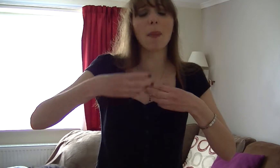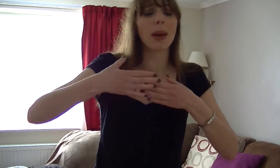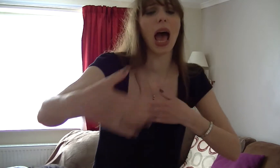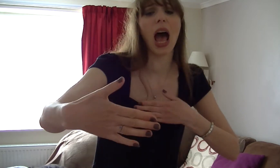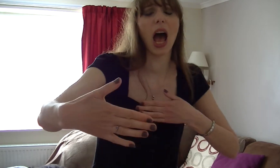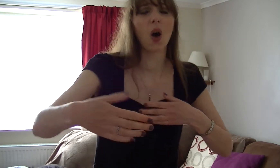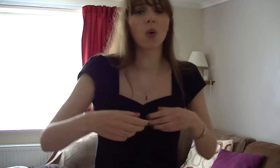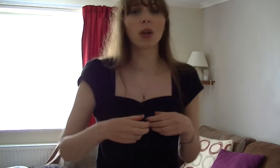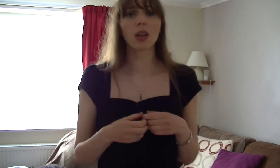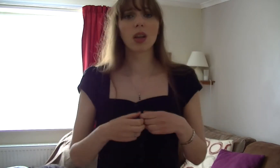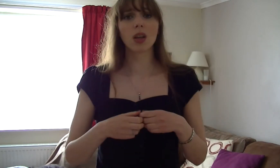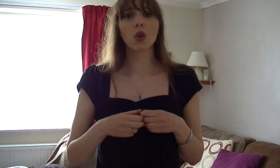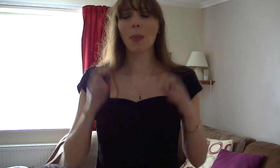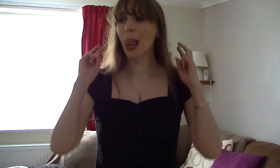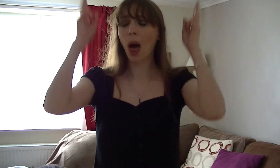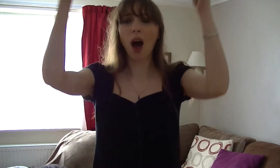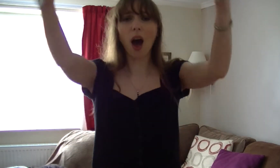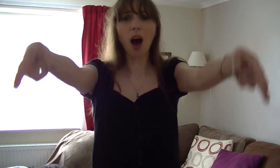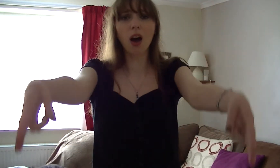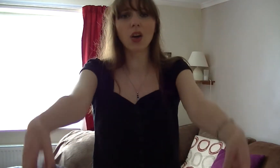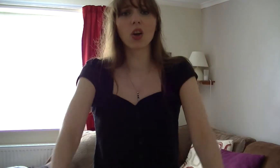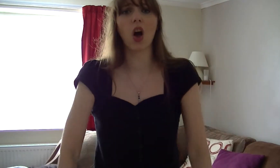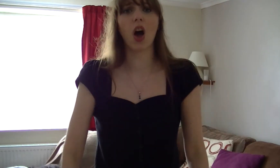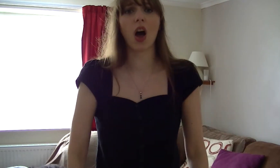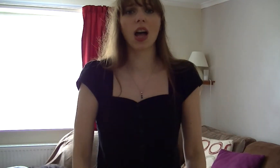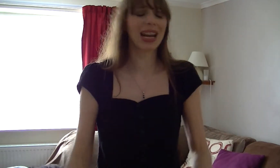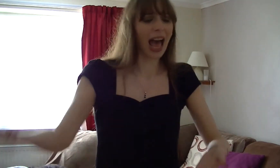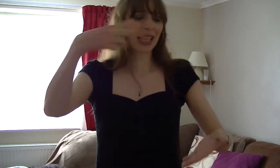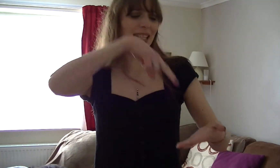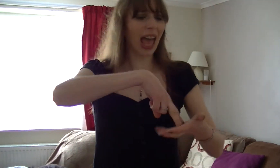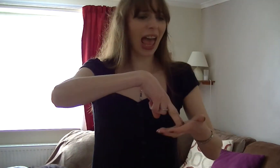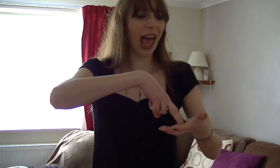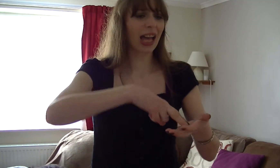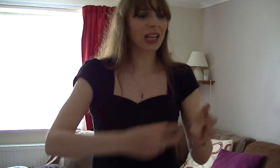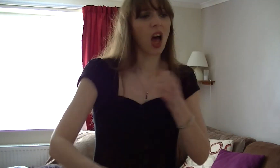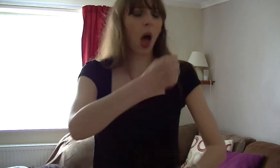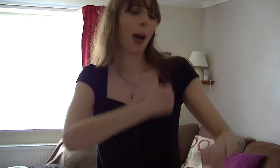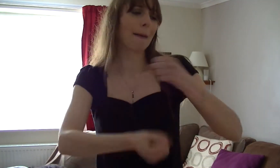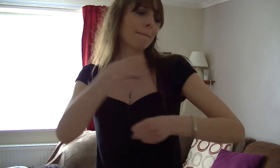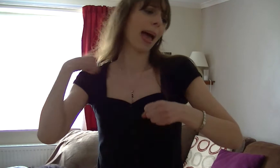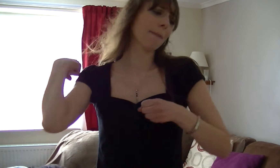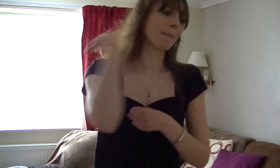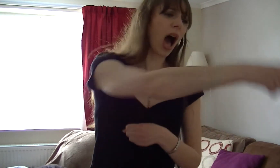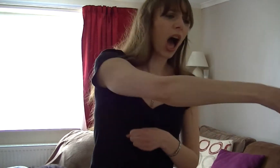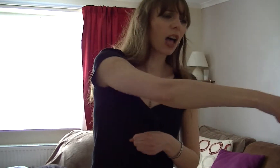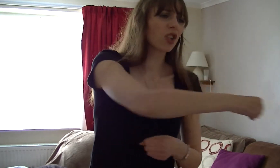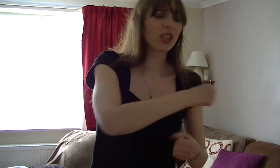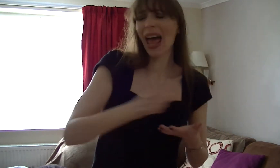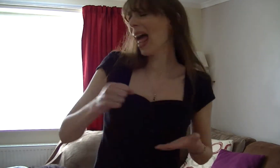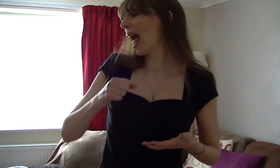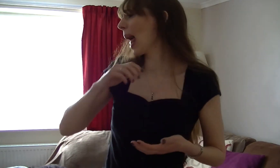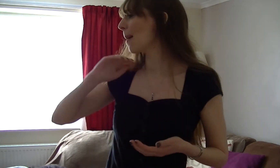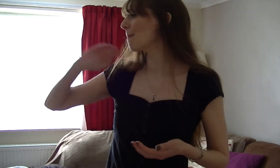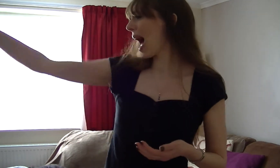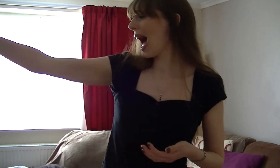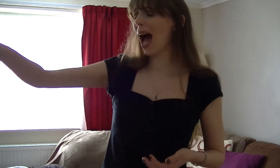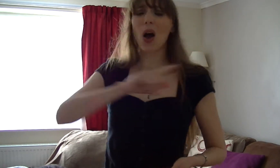now You'd be long gone I'd stand up and punch them out